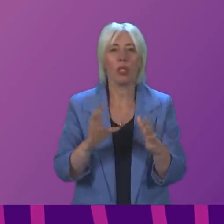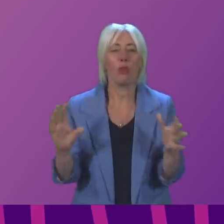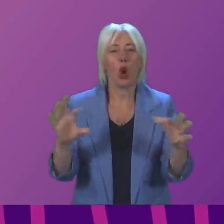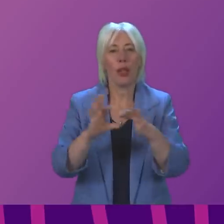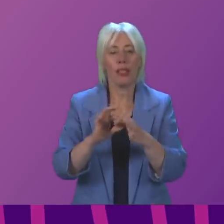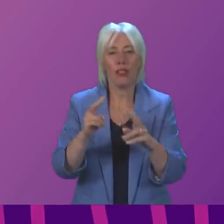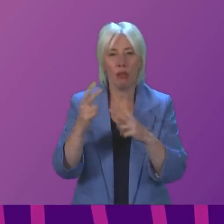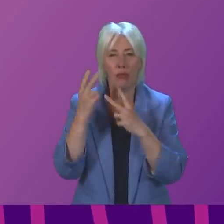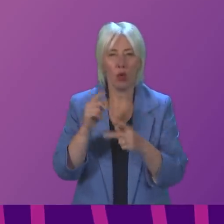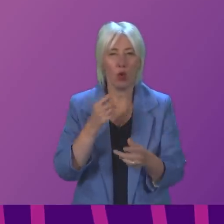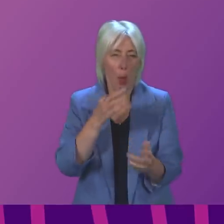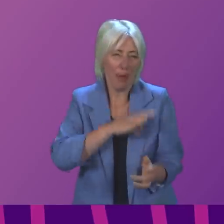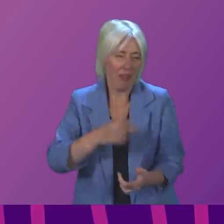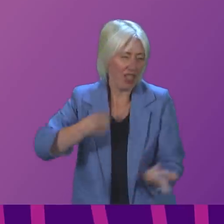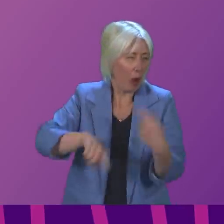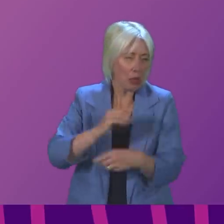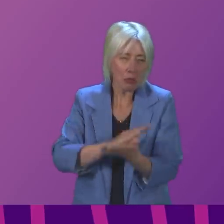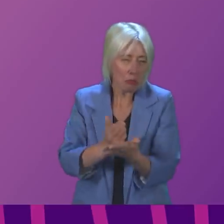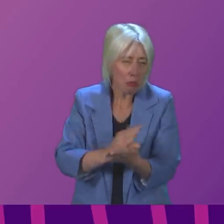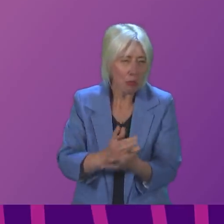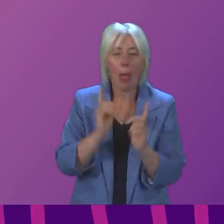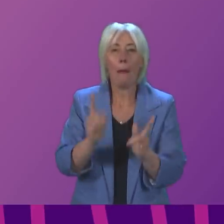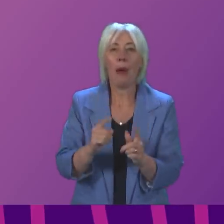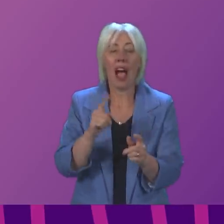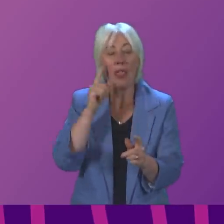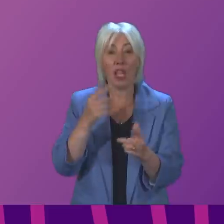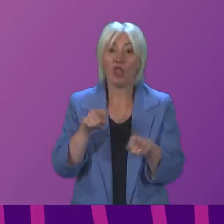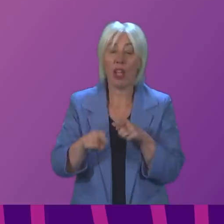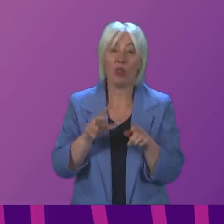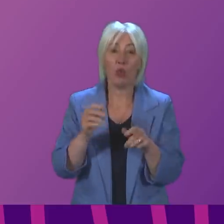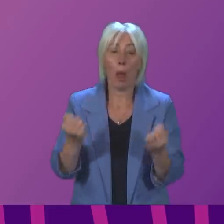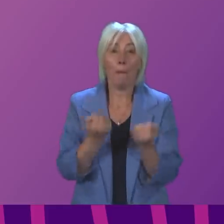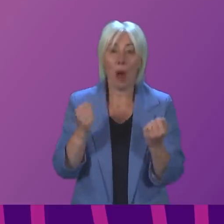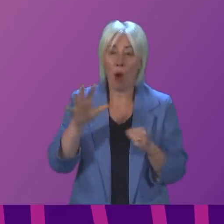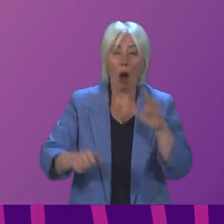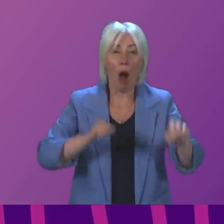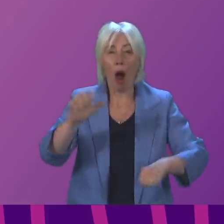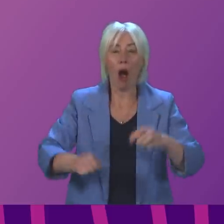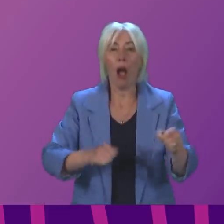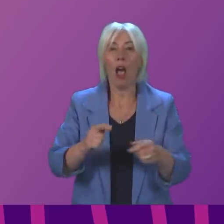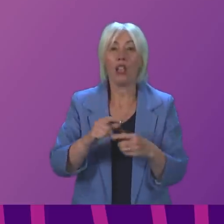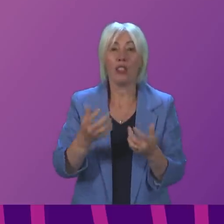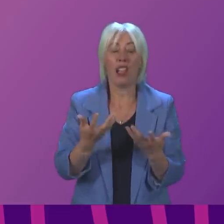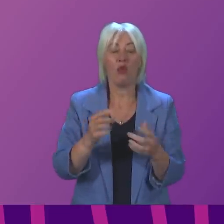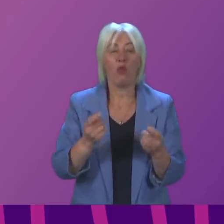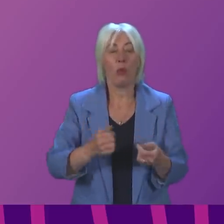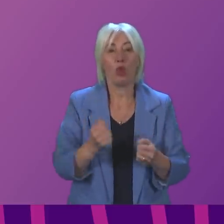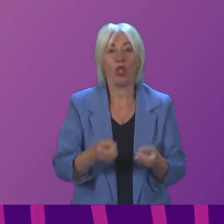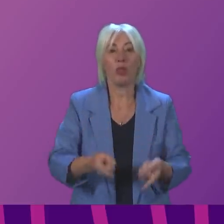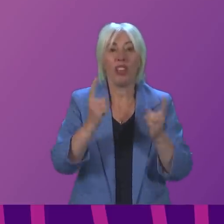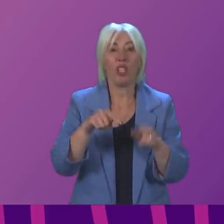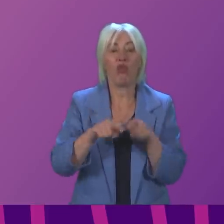benefits there might be. What there is in it is an attempted power grab, taking decisions around priorities away from Scottish ministers,